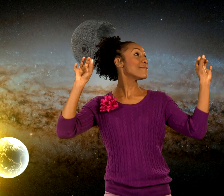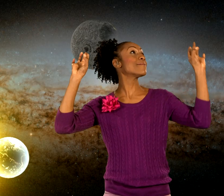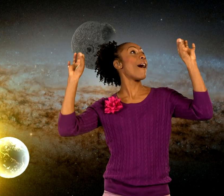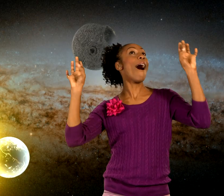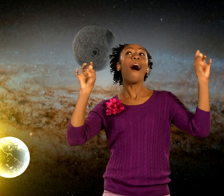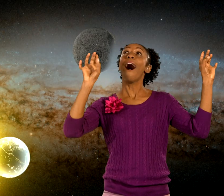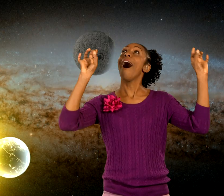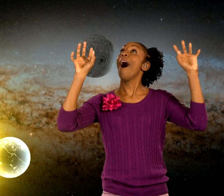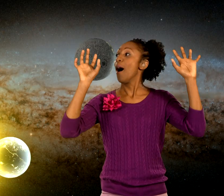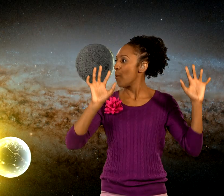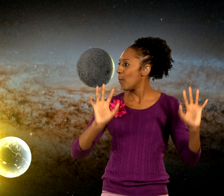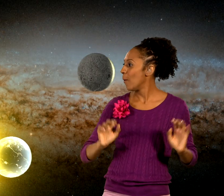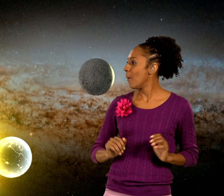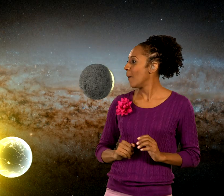Decorate with moon and stars